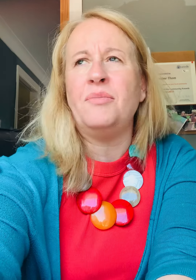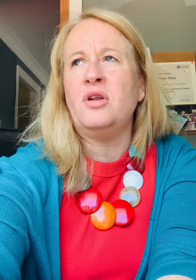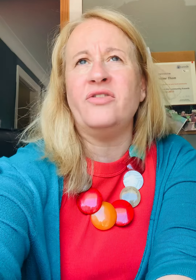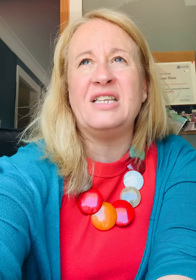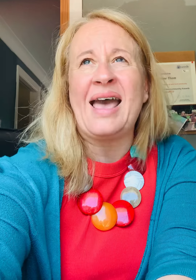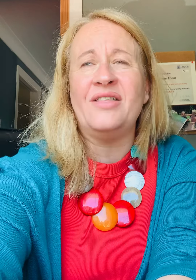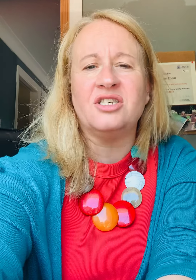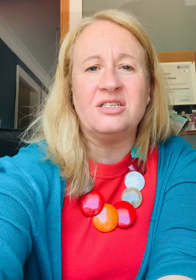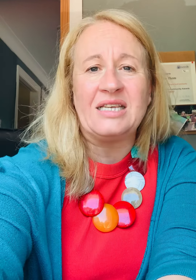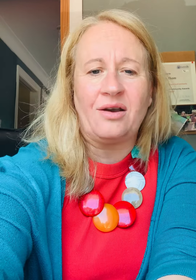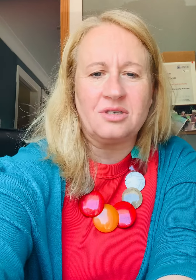a beautiful day as soon as out.